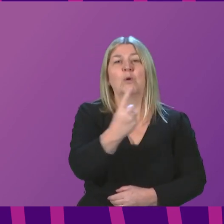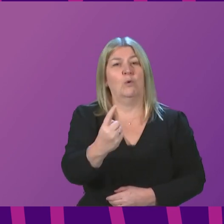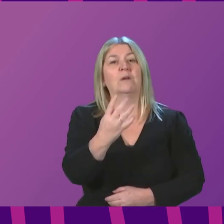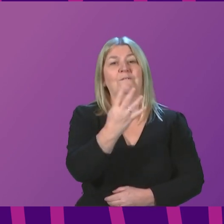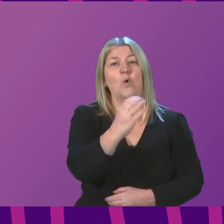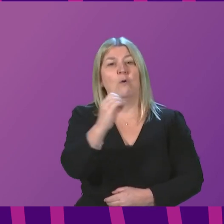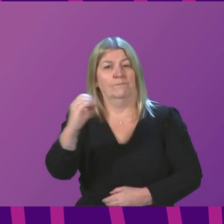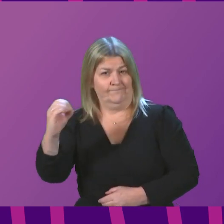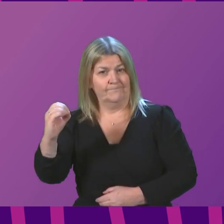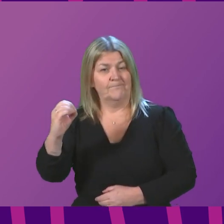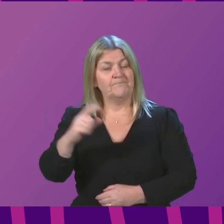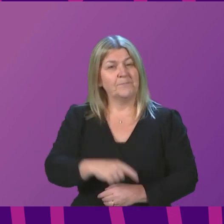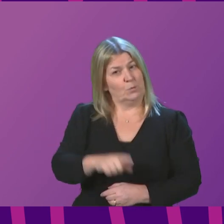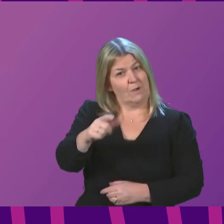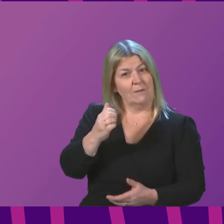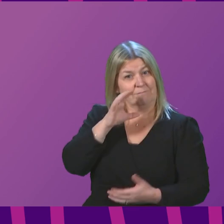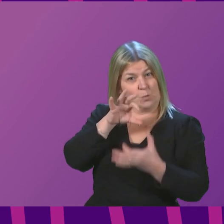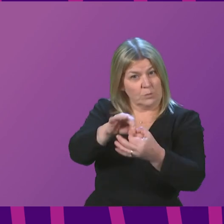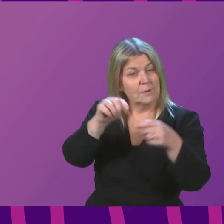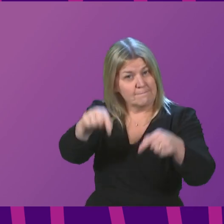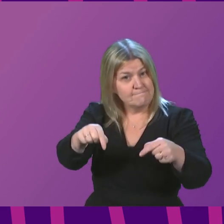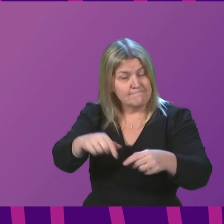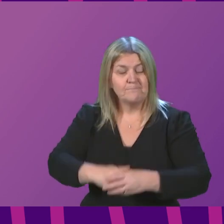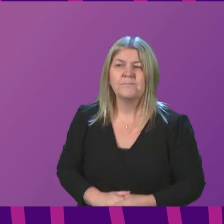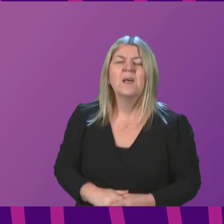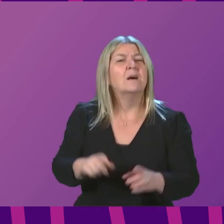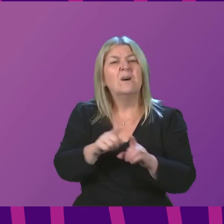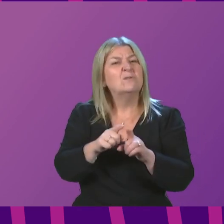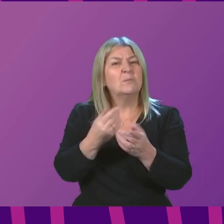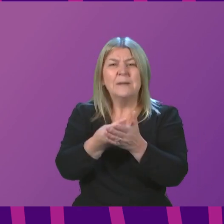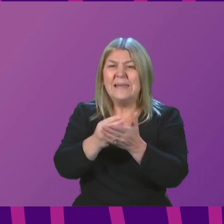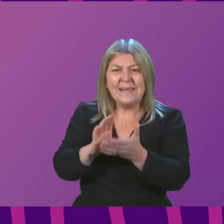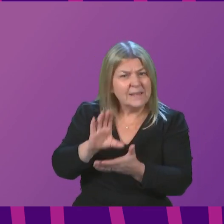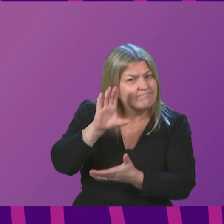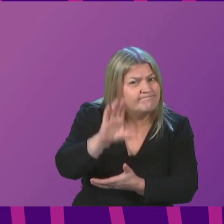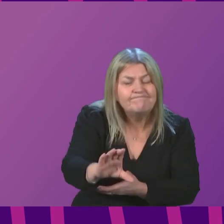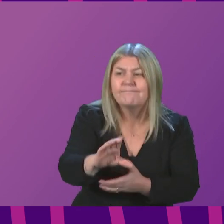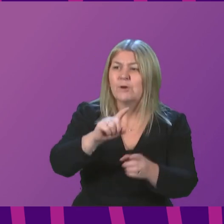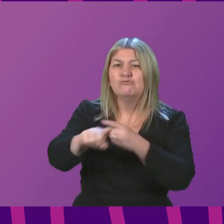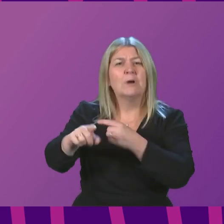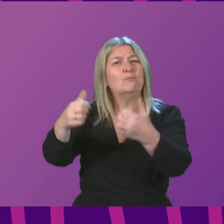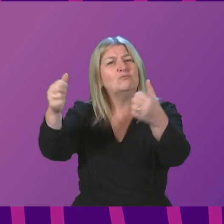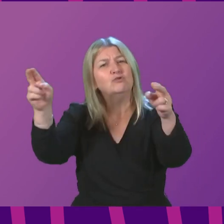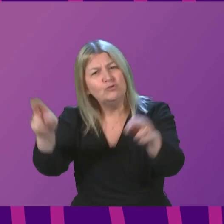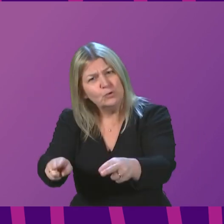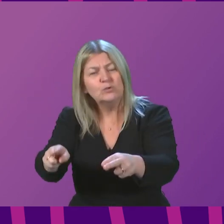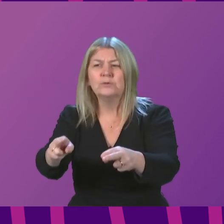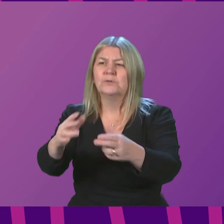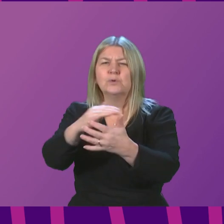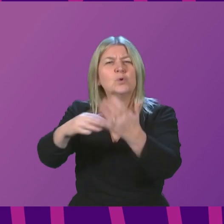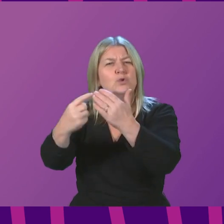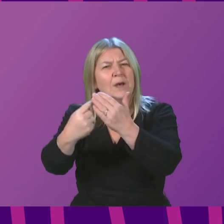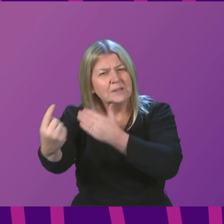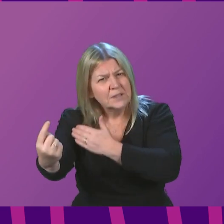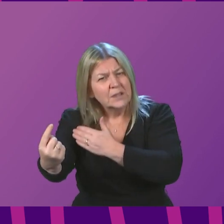We have also committed to additional investment to tackle social isolation and loneliness and already made an